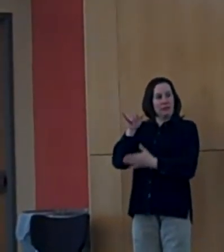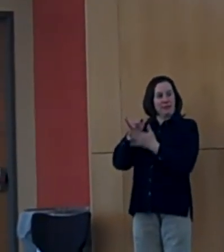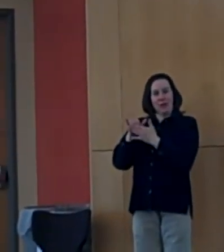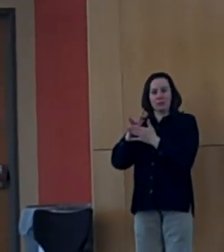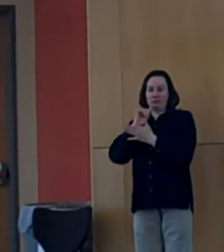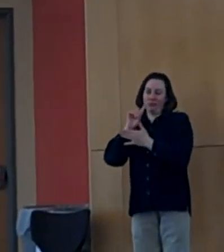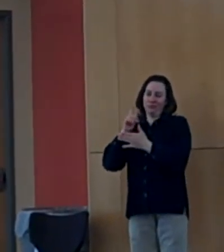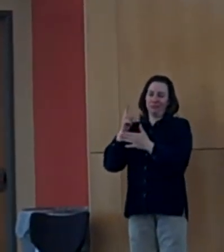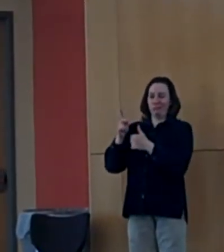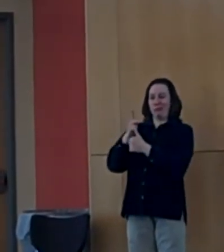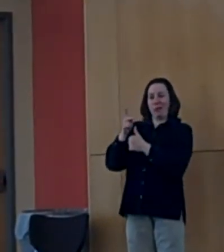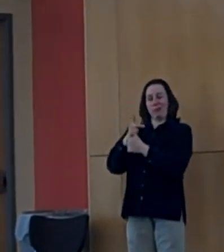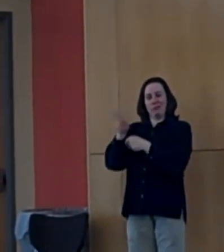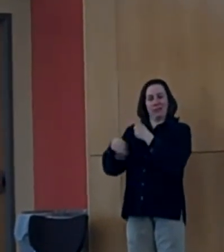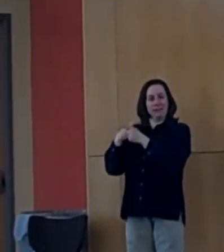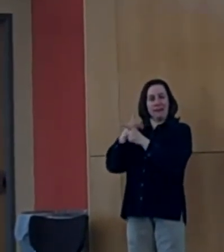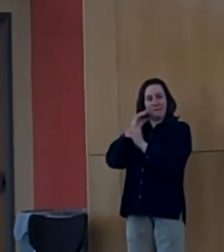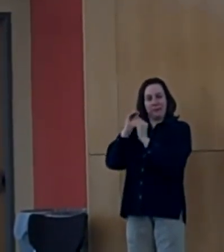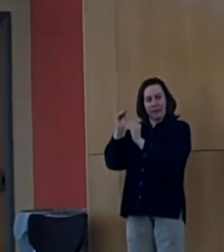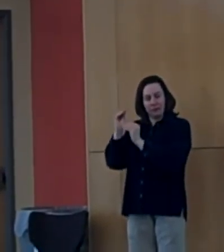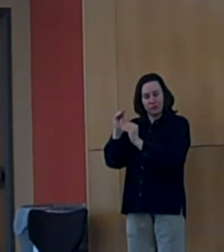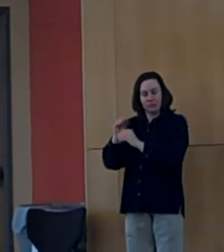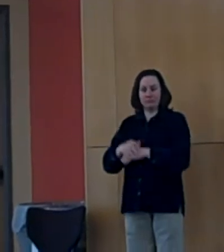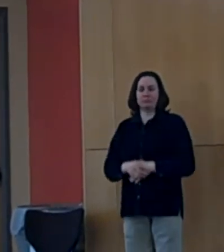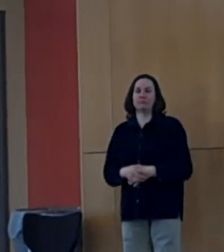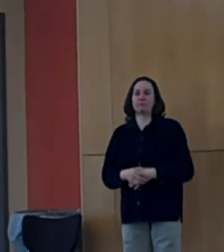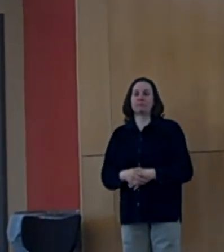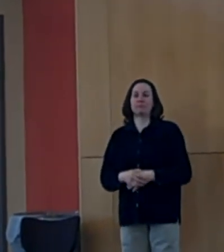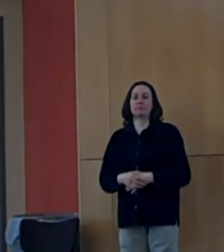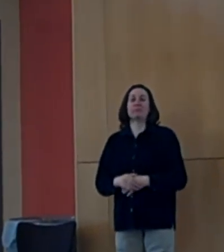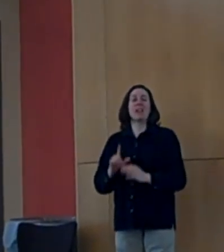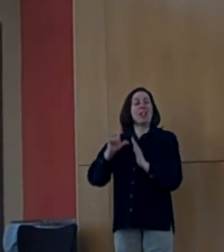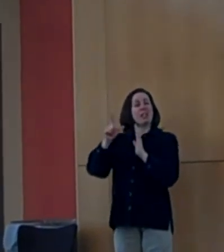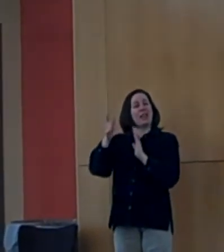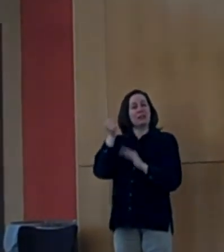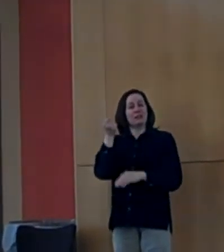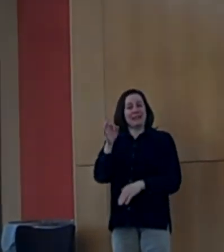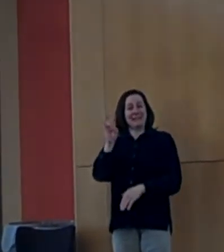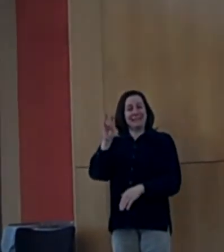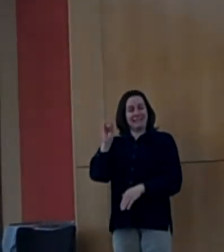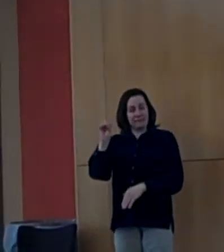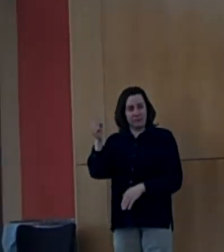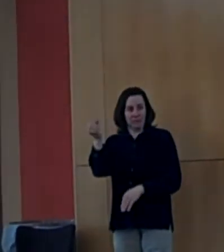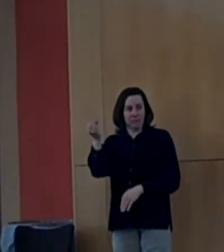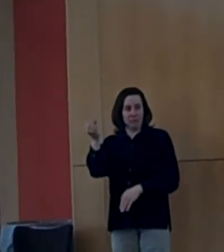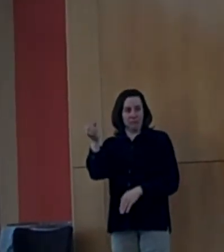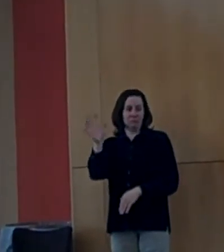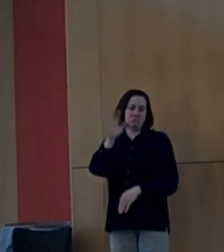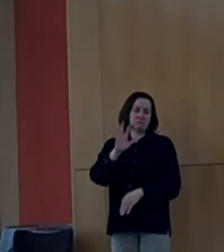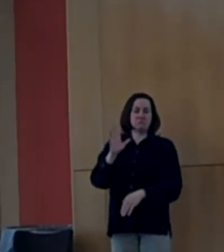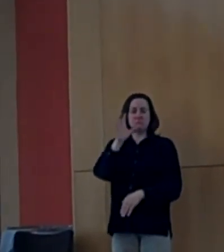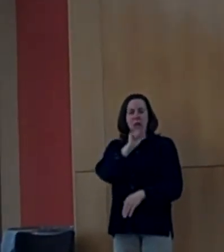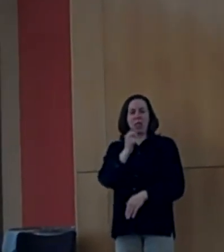During the 1970s, it was an estimate of 13,000 K-12 students